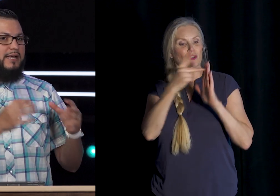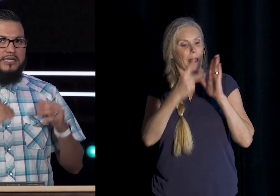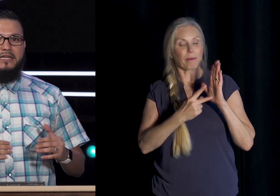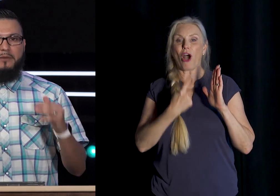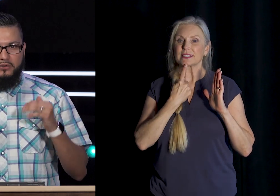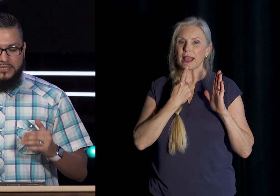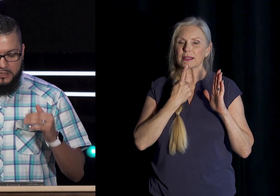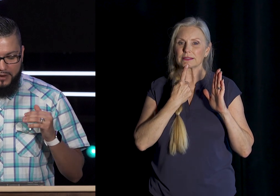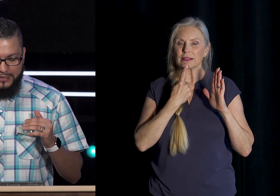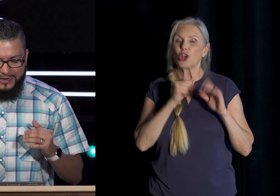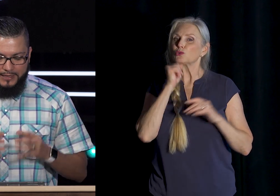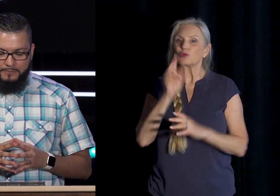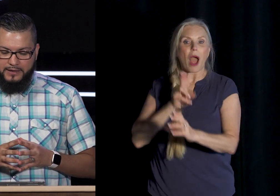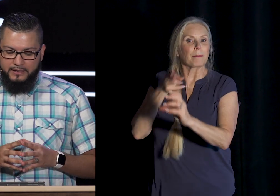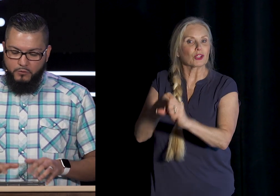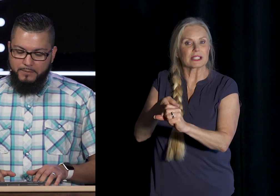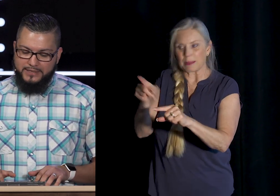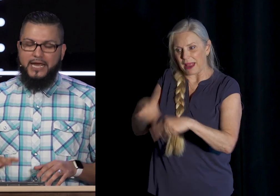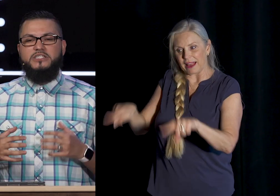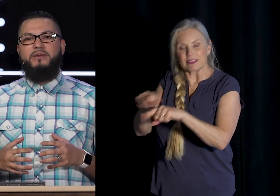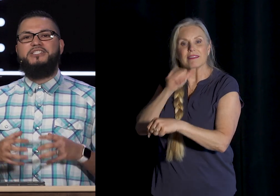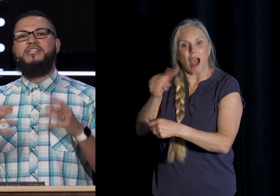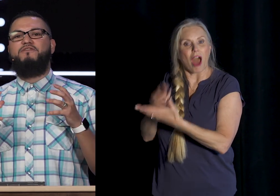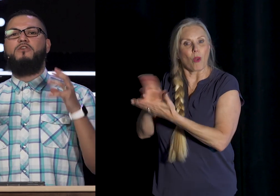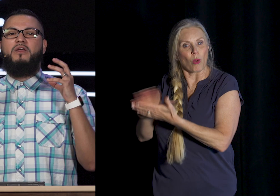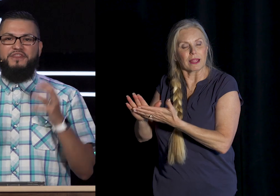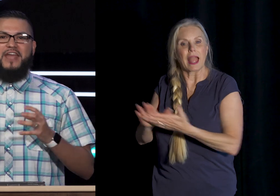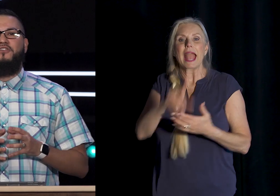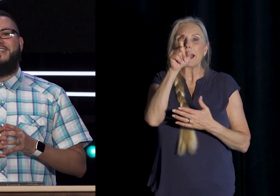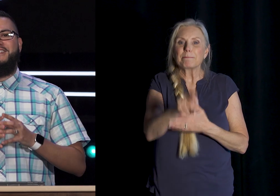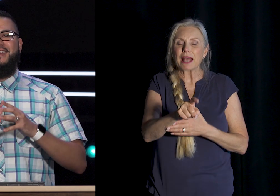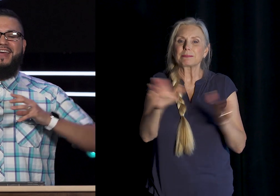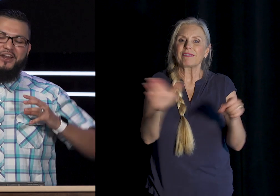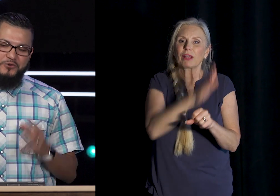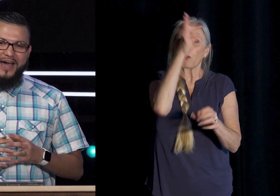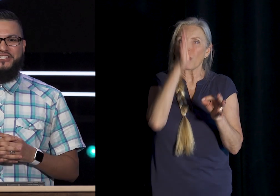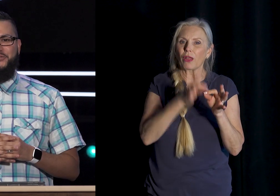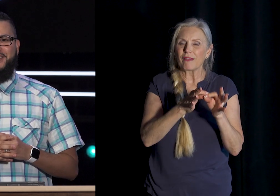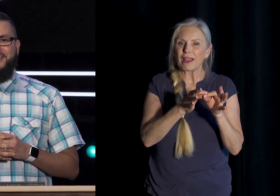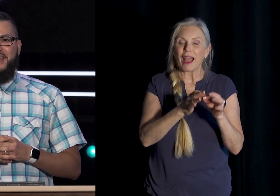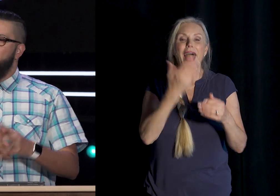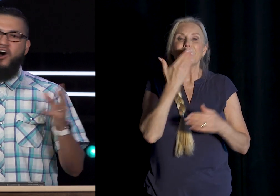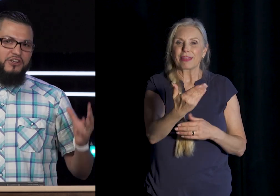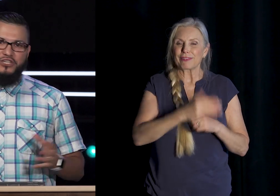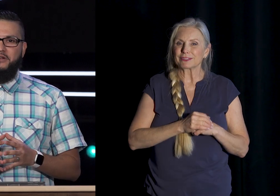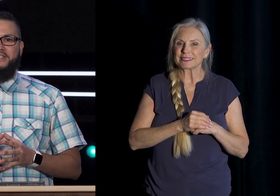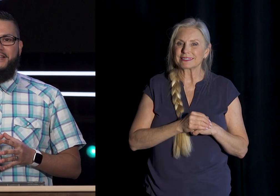To not participate In We must have speech That is filled With thankfulness And gratitude In all circumstances